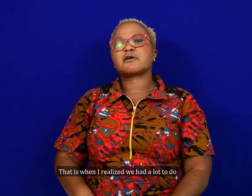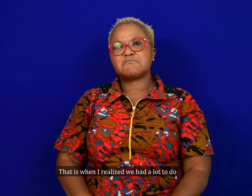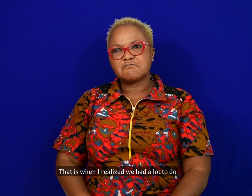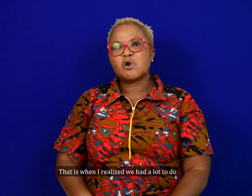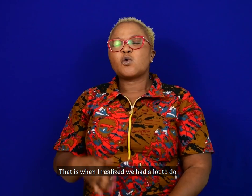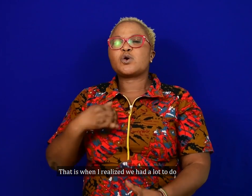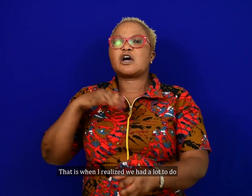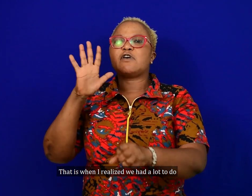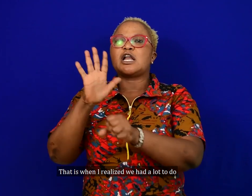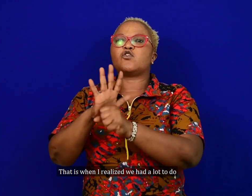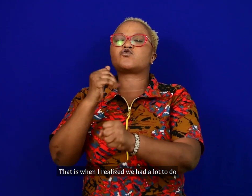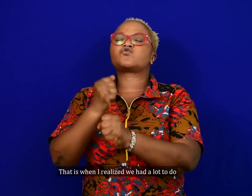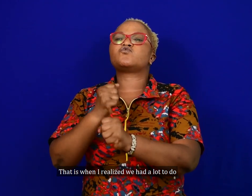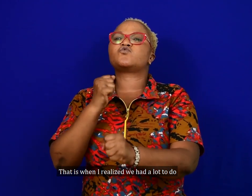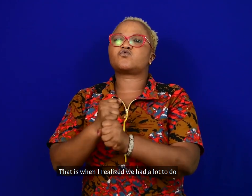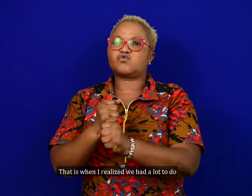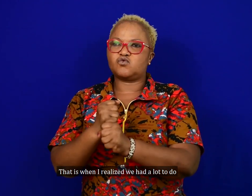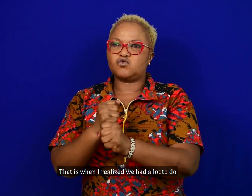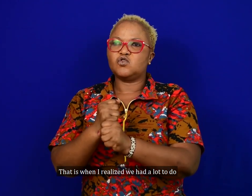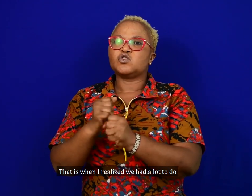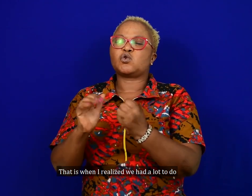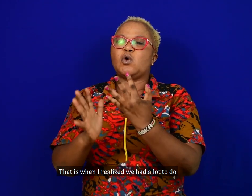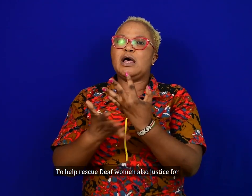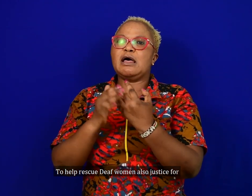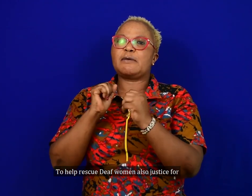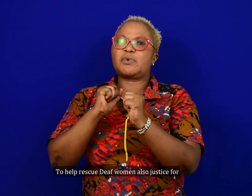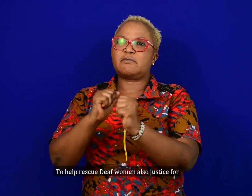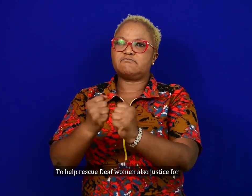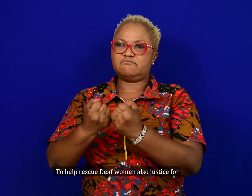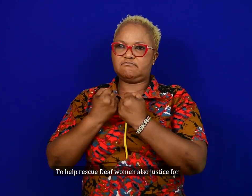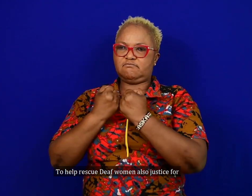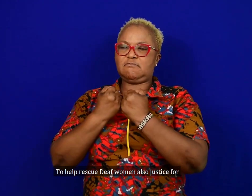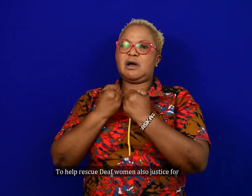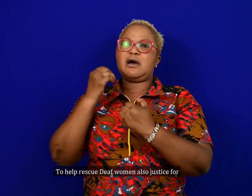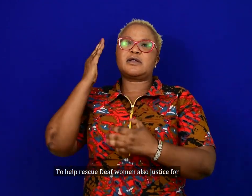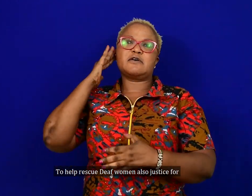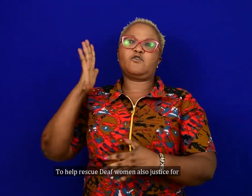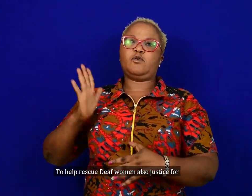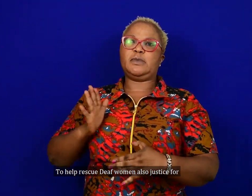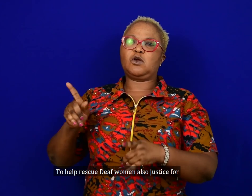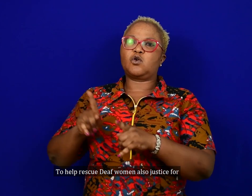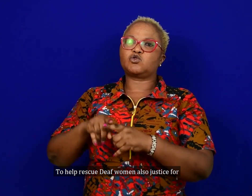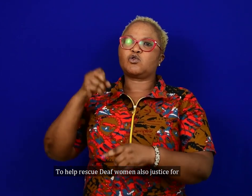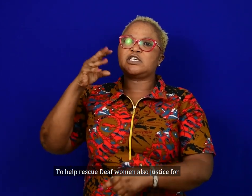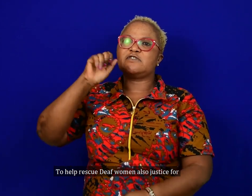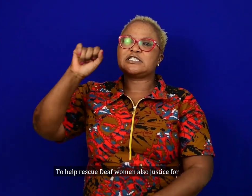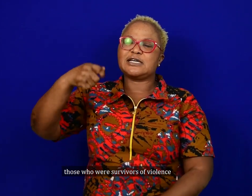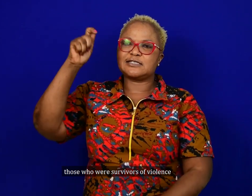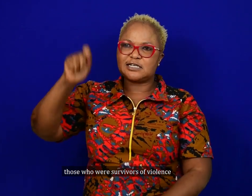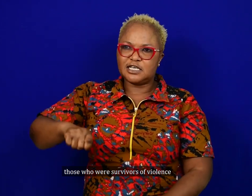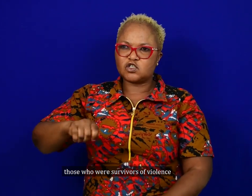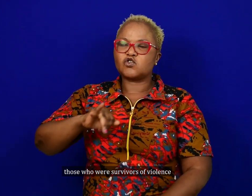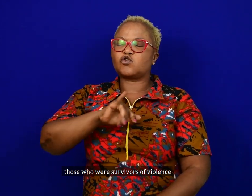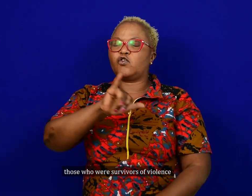realized we had a lot to do. To help rescue deaf women, also justice for those who are survivors